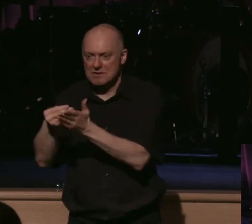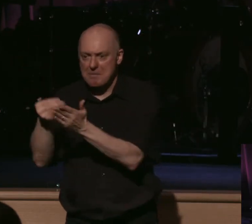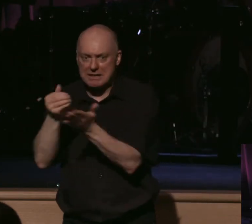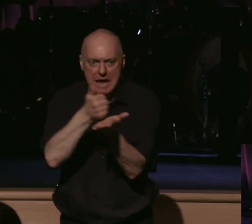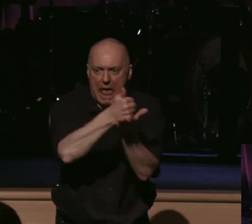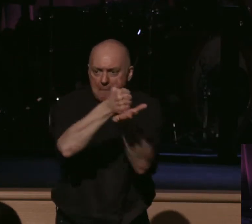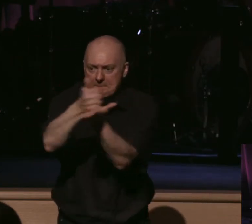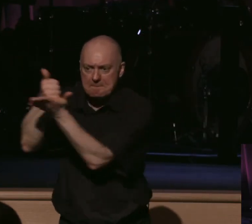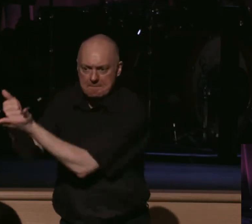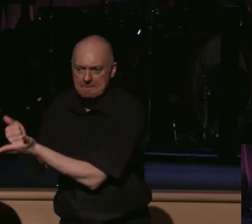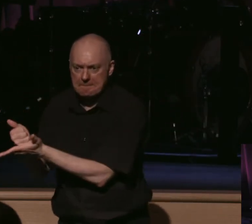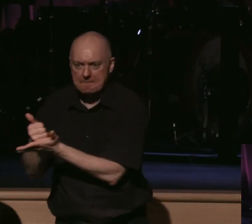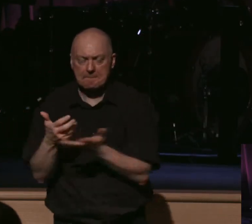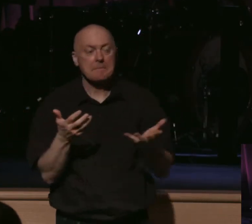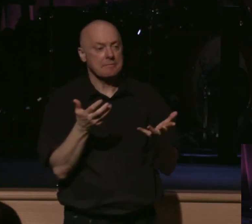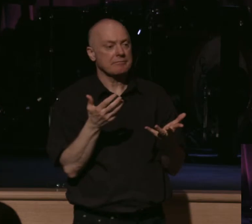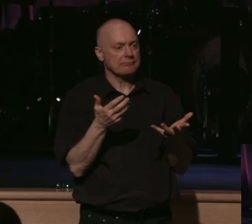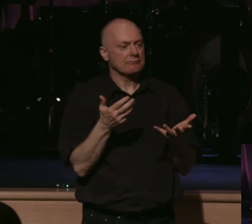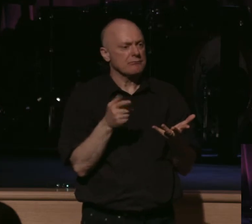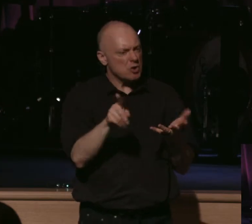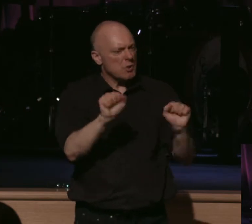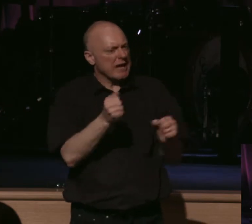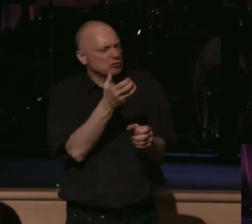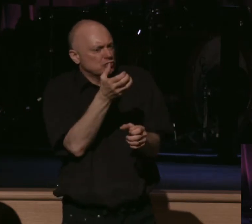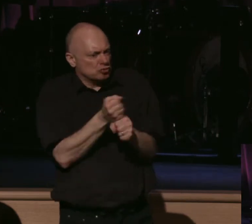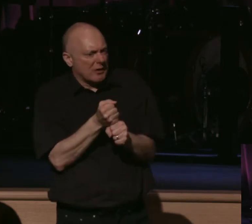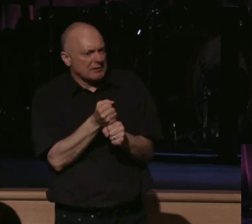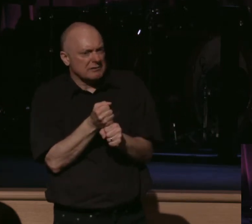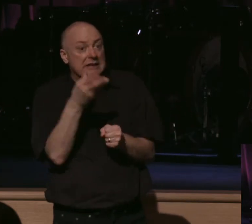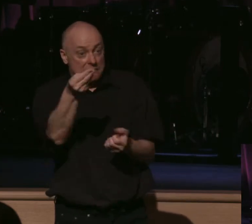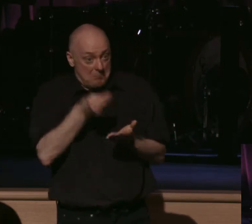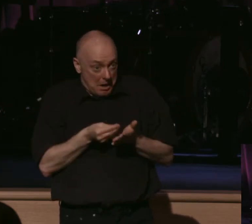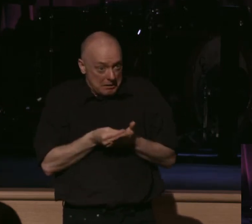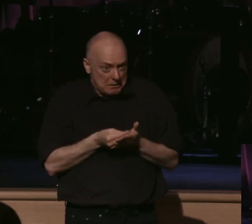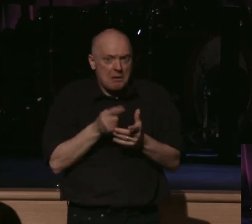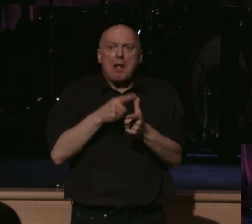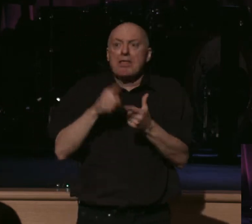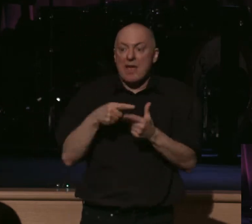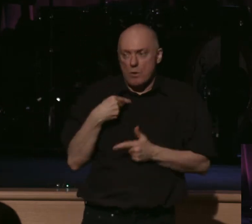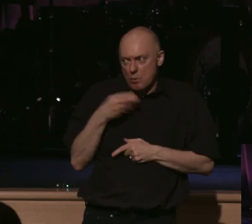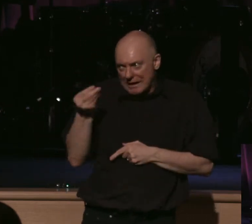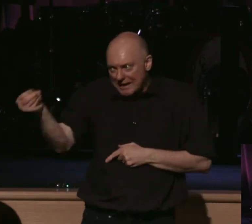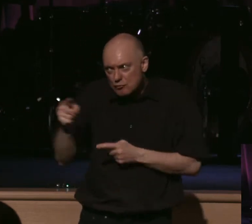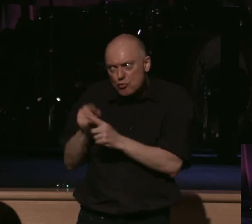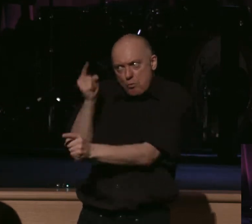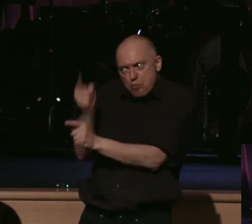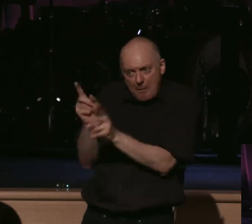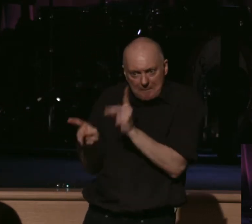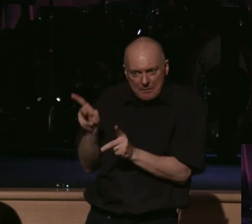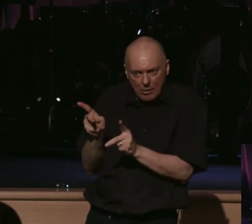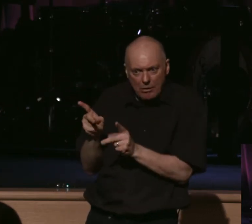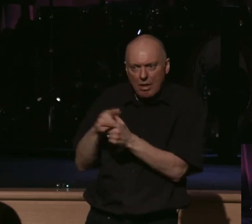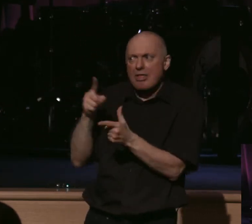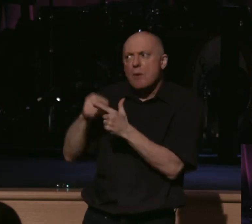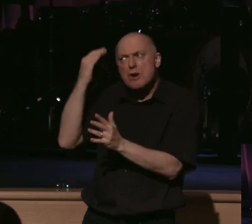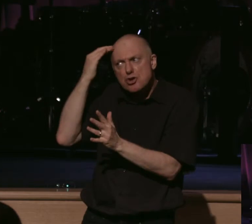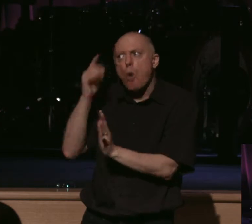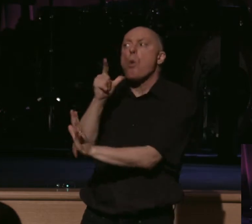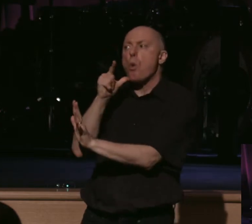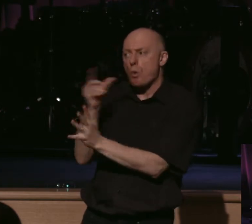Nepal is to make sure as you send it, you can trust the sources as to where it's going and set up in the proper organization. So if you desire to give